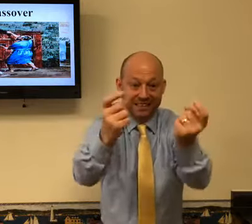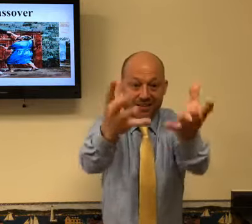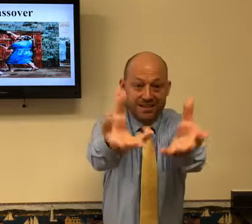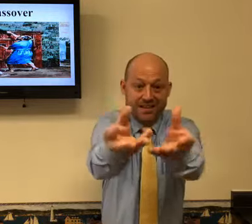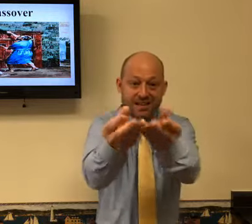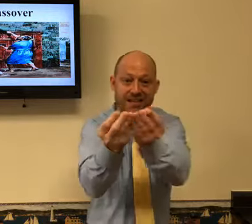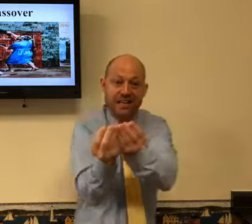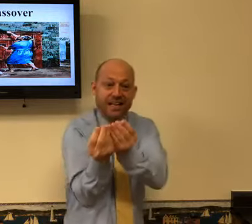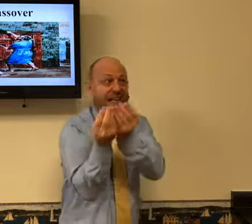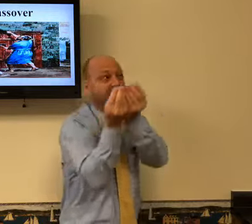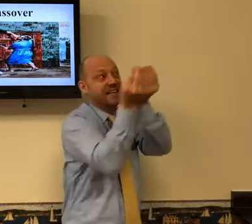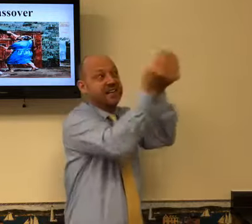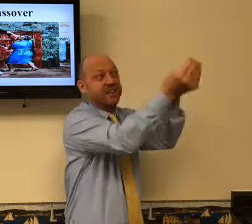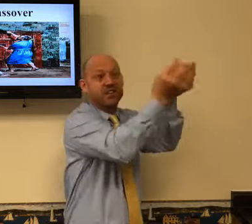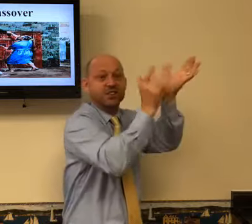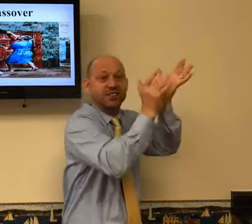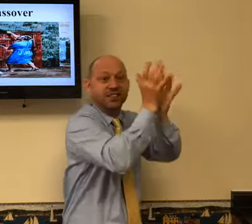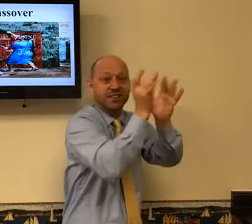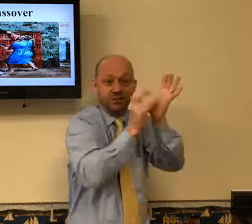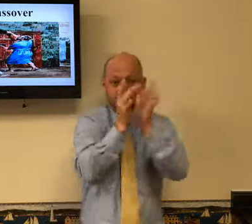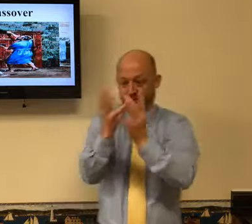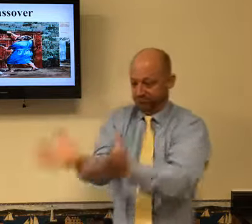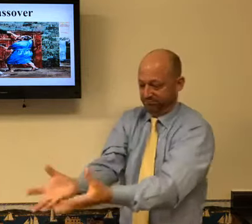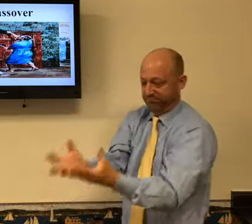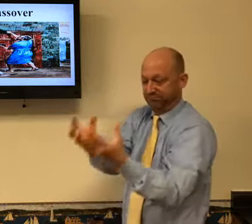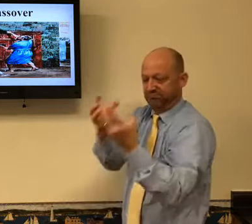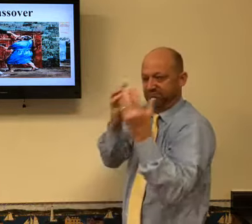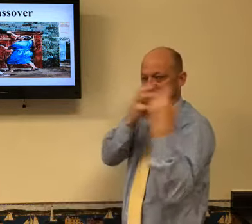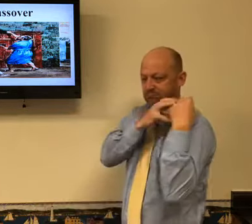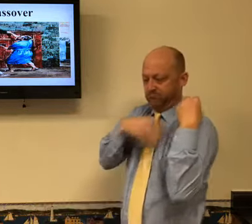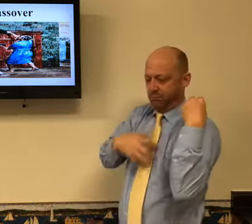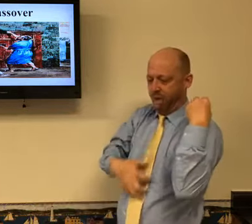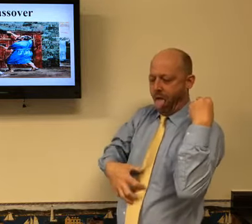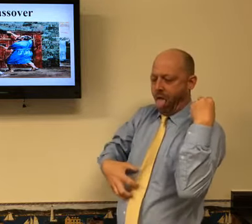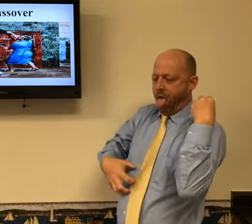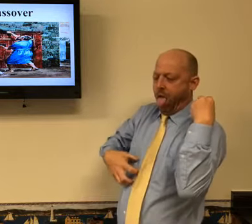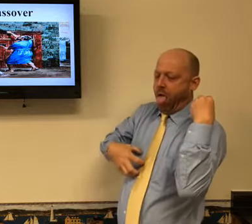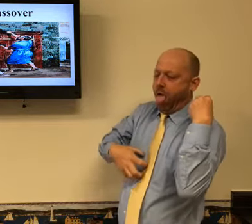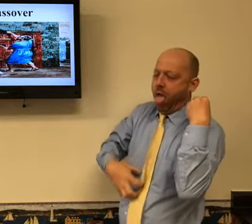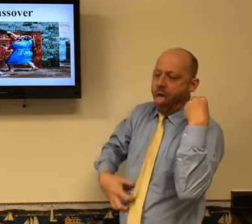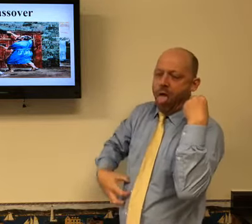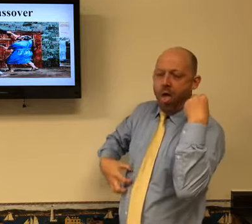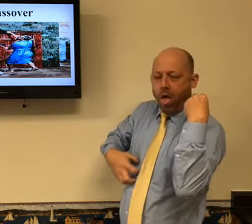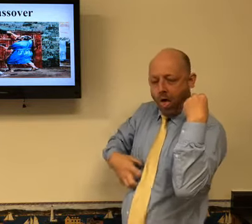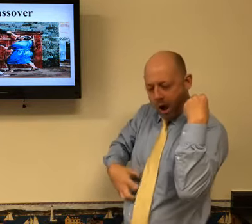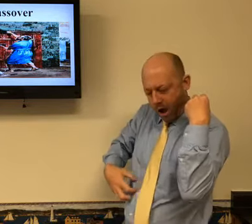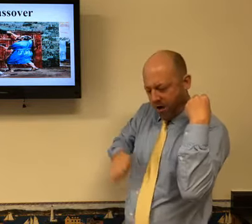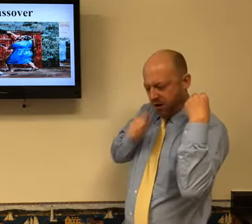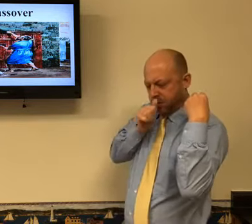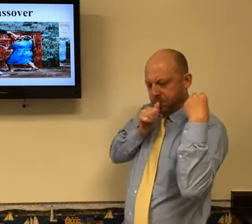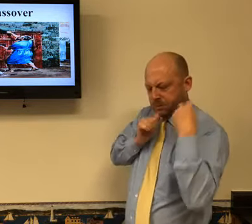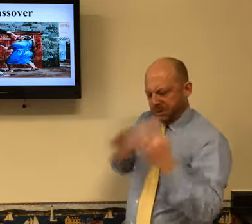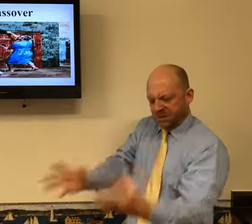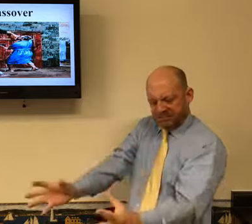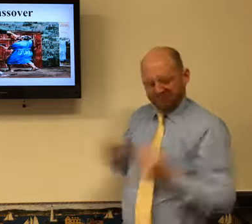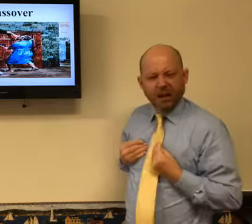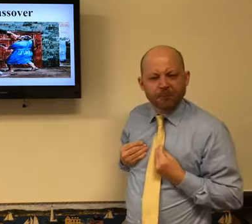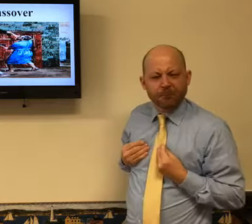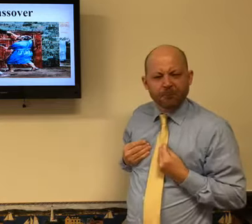your sin. He took that sin upon himself on the cross that day. All that disgusting sin.